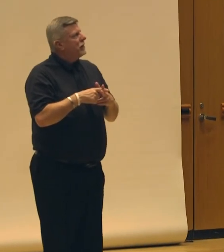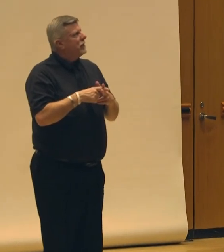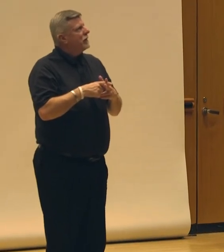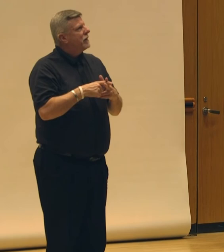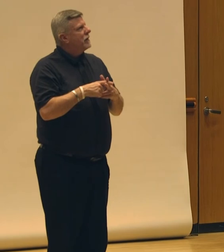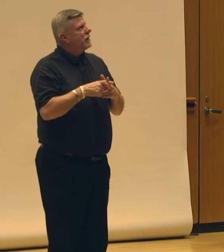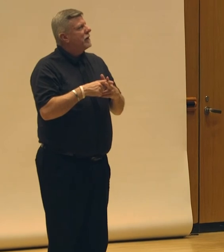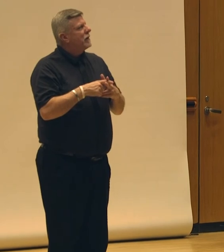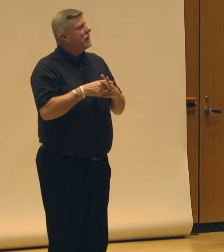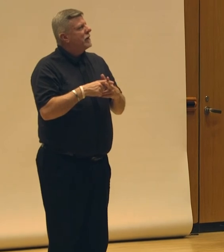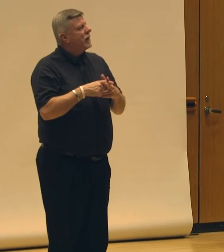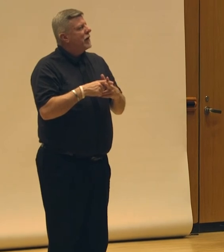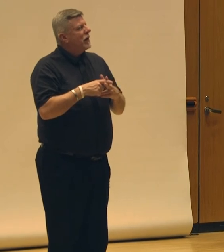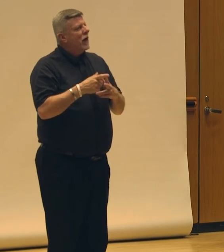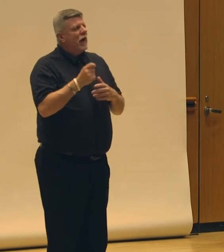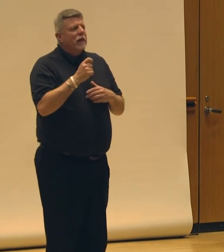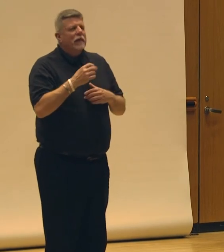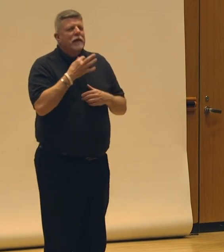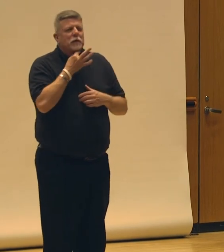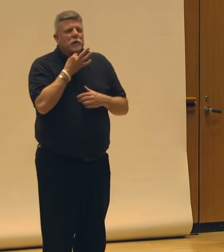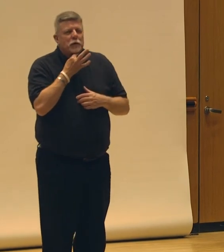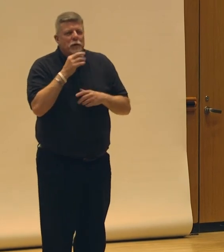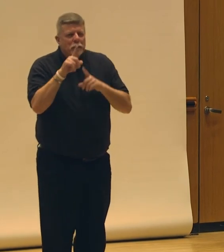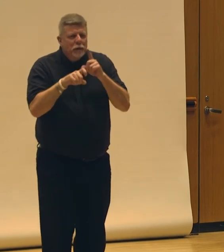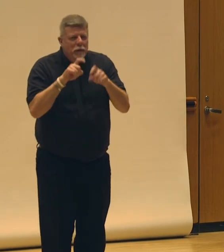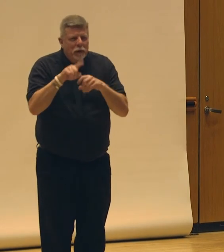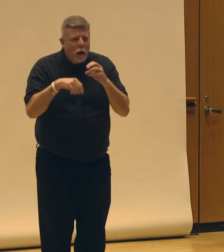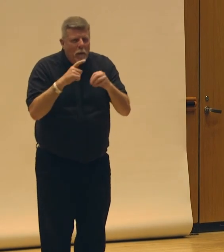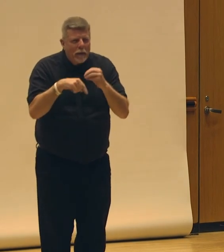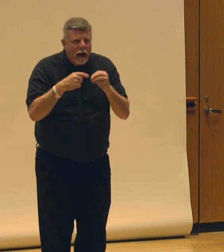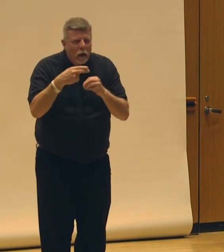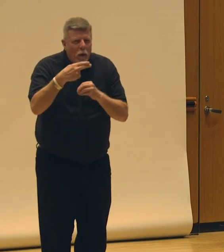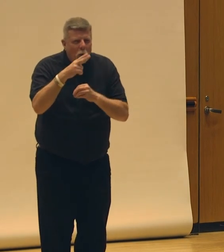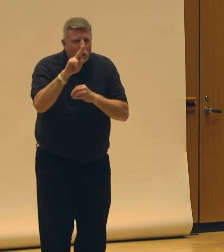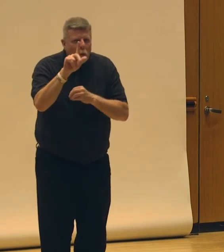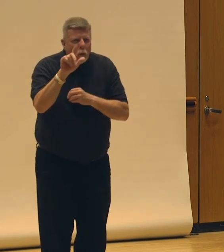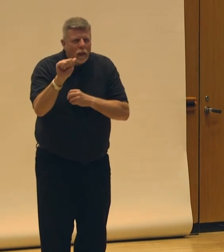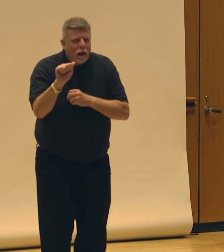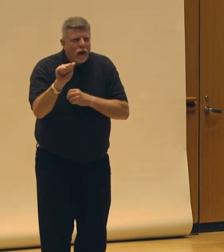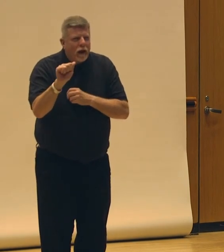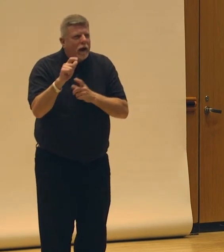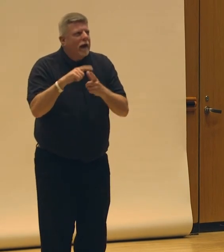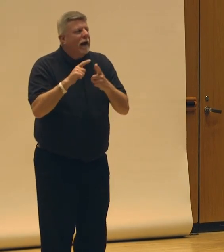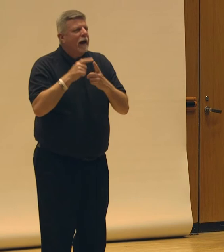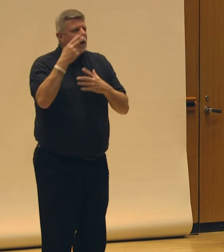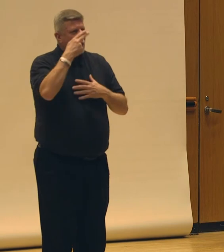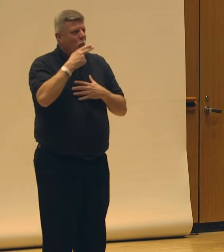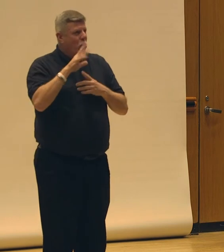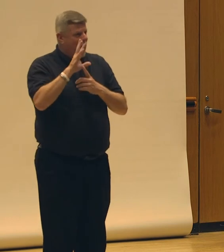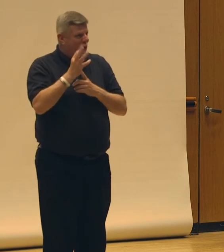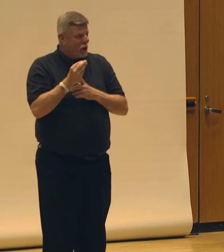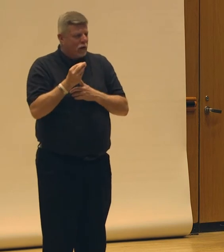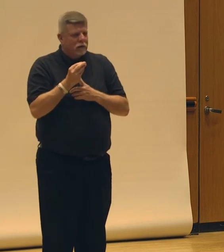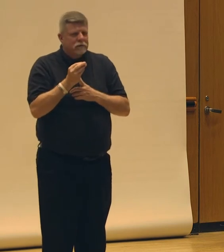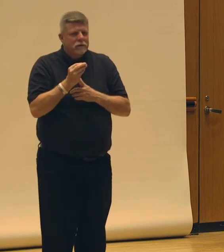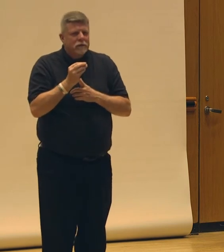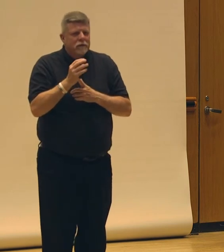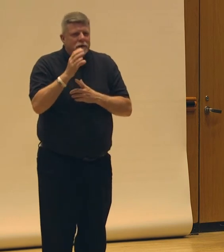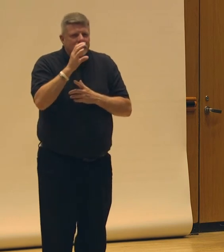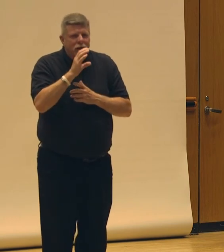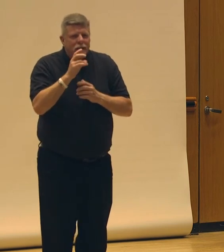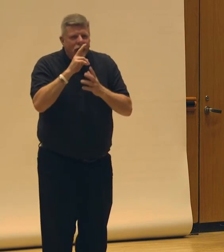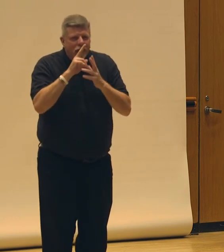inquiry into learning more about hula, and Hawaiian culture, and that journey started to